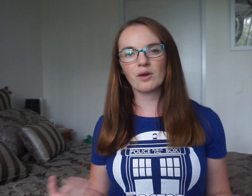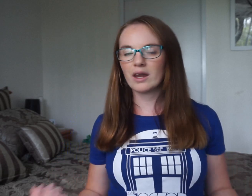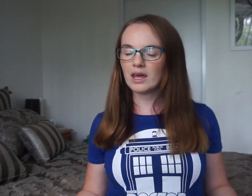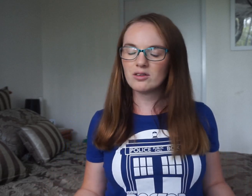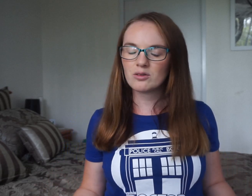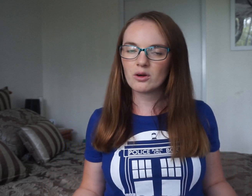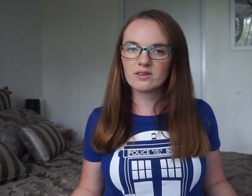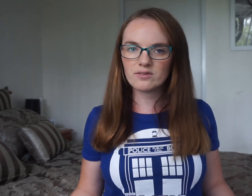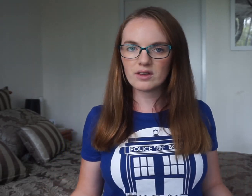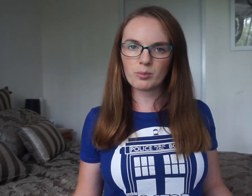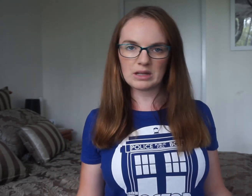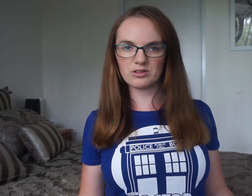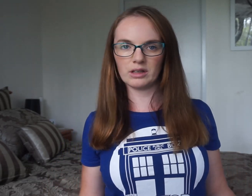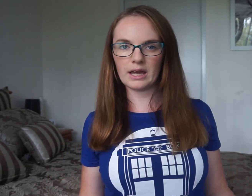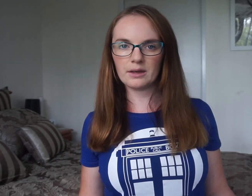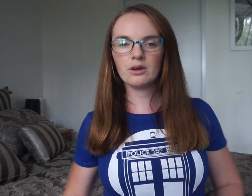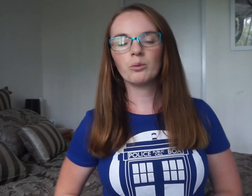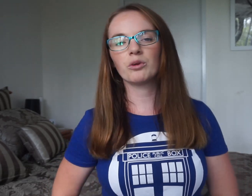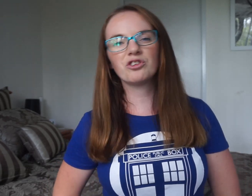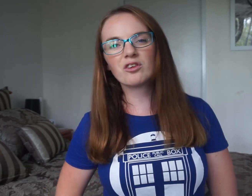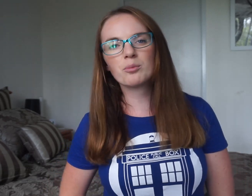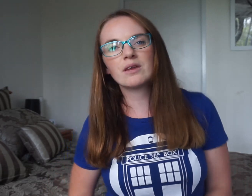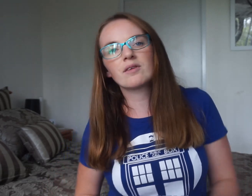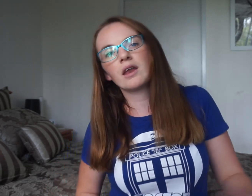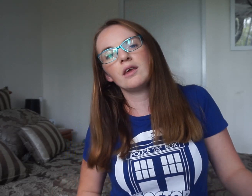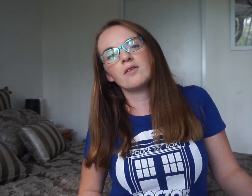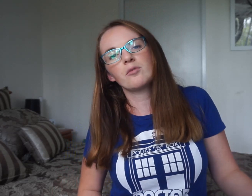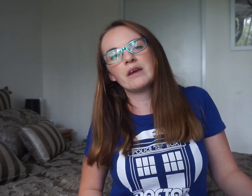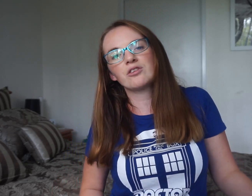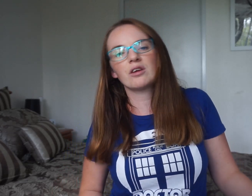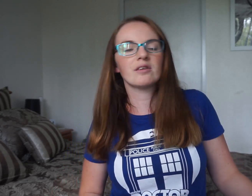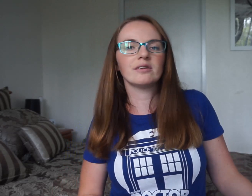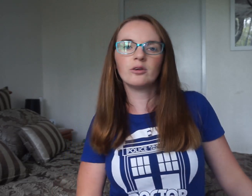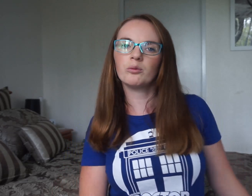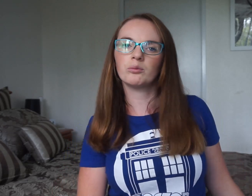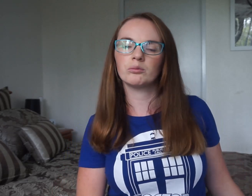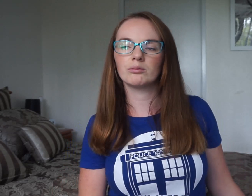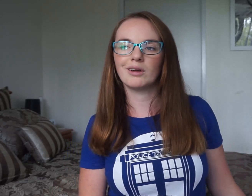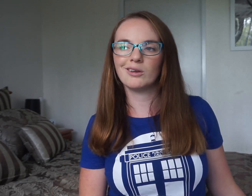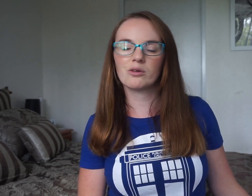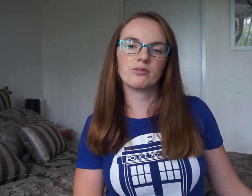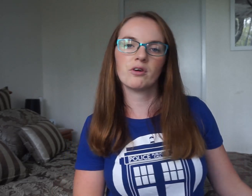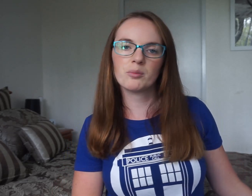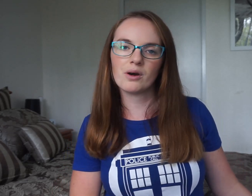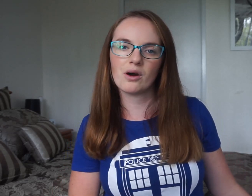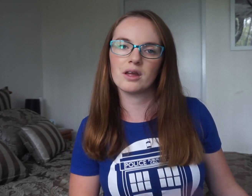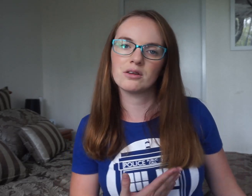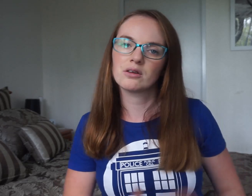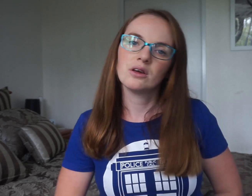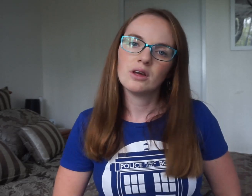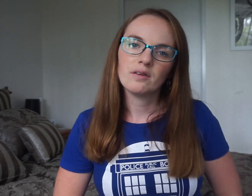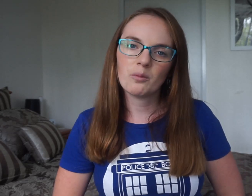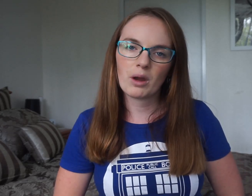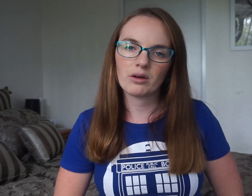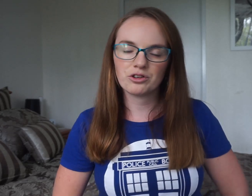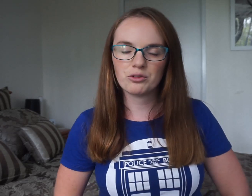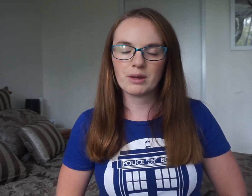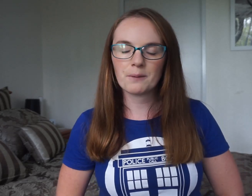and he's got severe speech delay which just means that his speech is a little a lot further behind than where it should be.